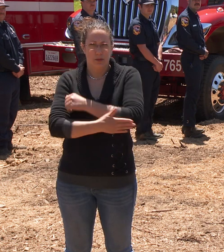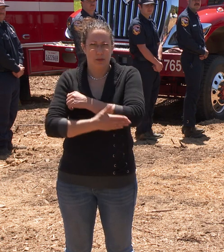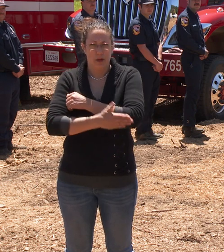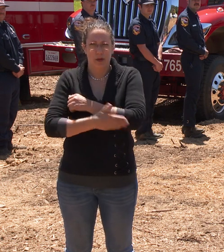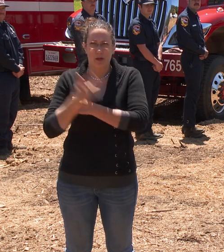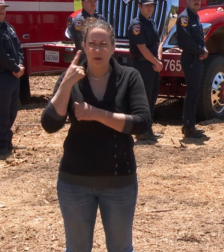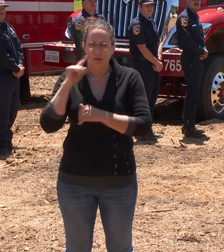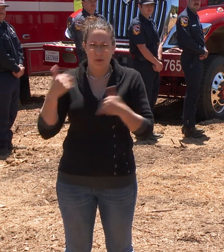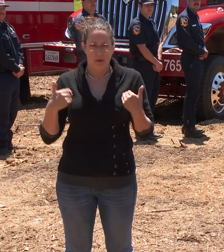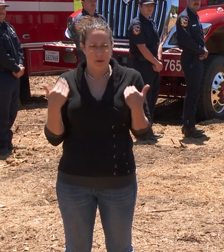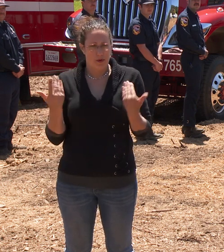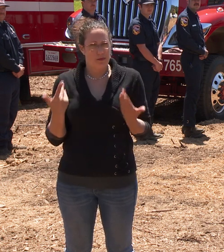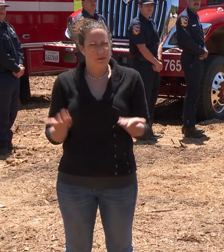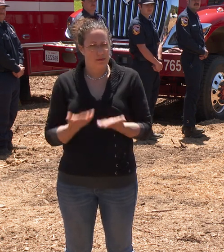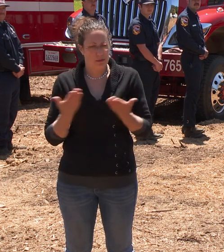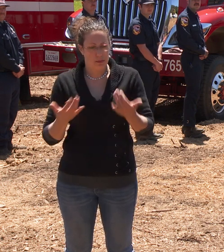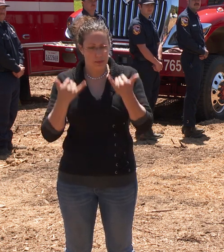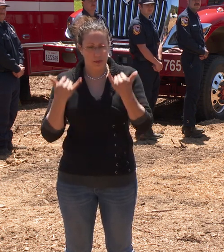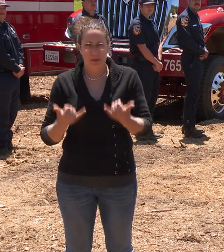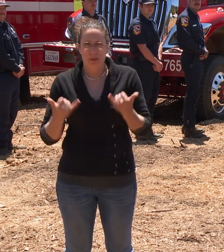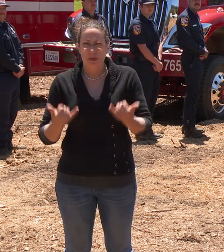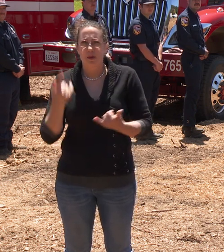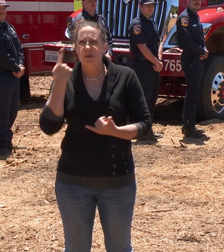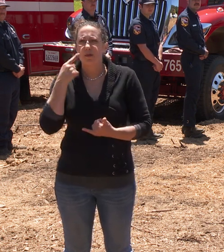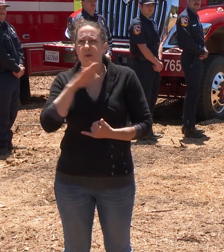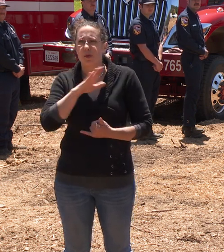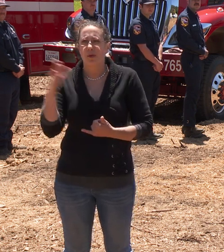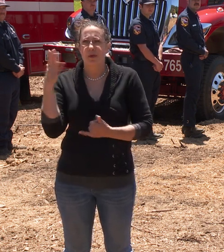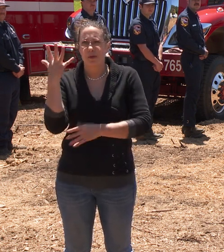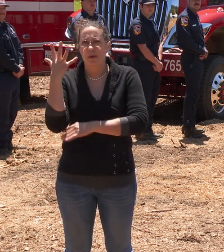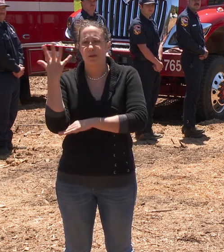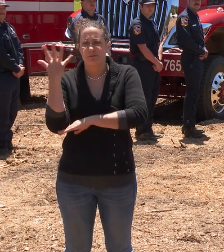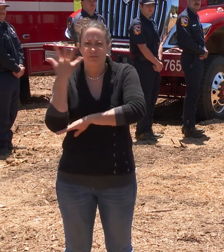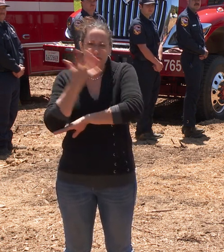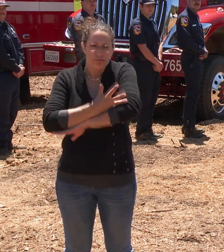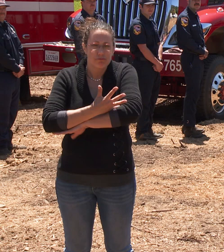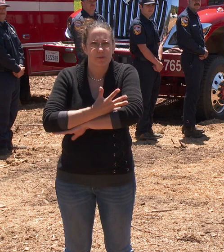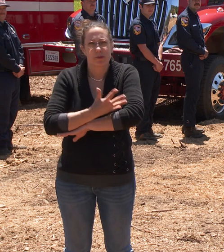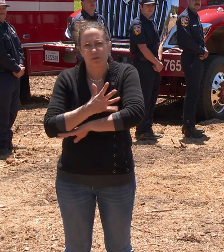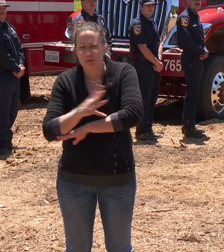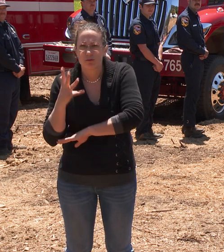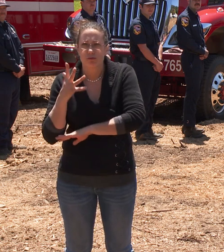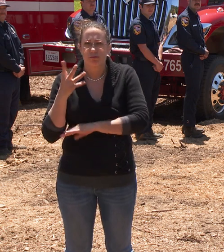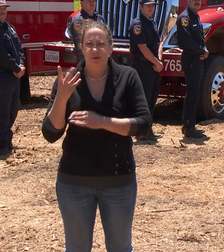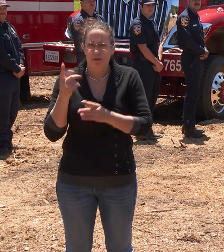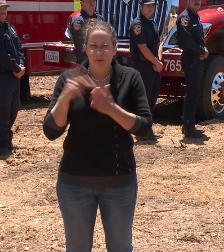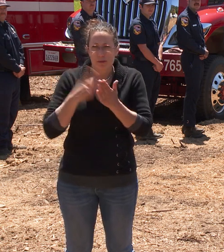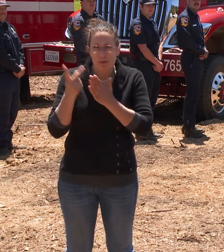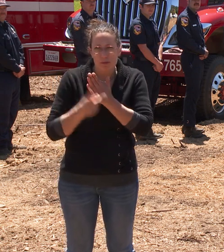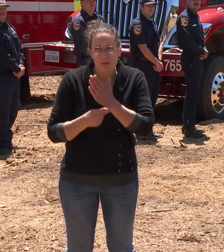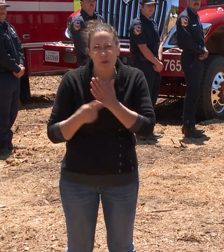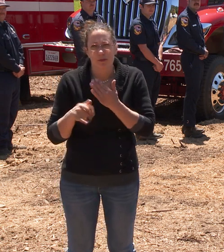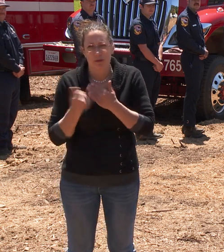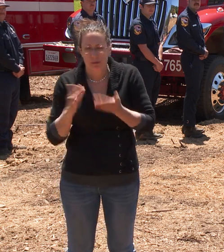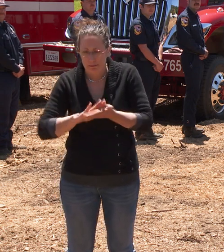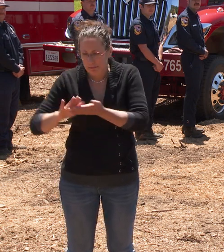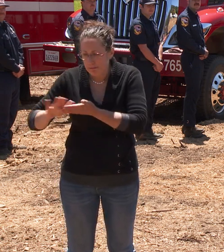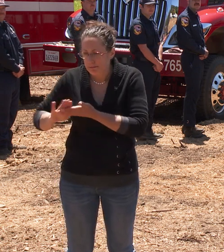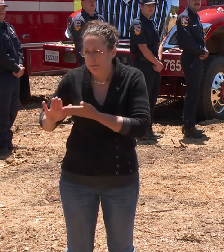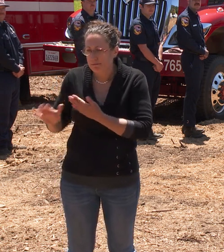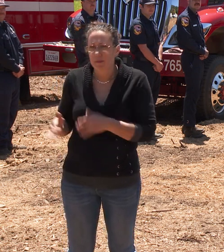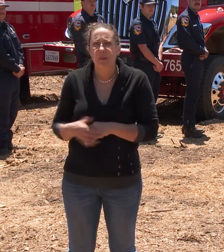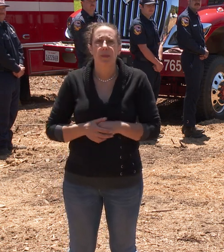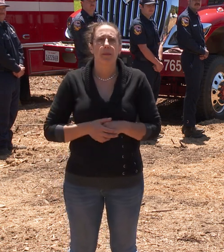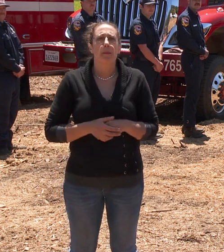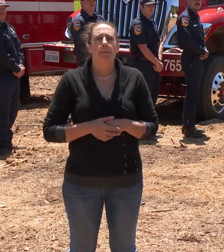at Corey Park and its fuels reduction project. What a great opportunity of partnerships coming together to be